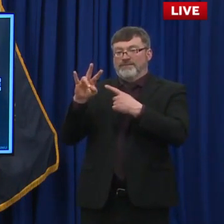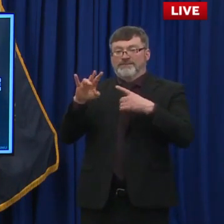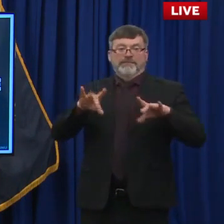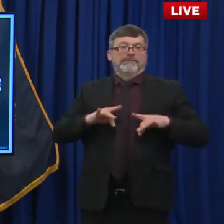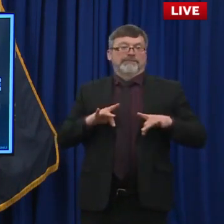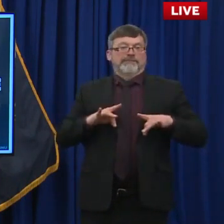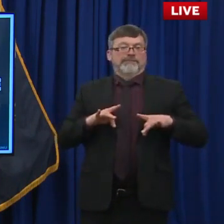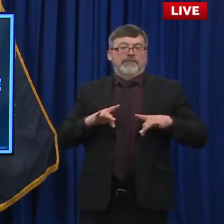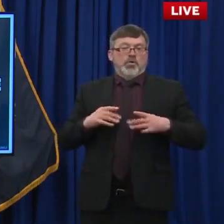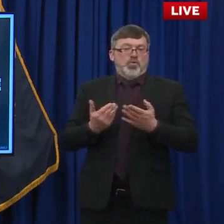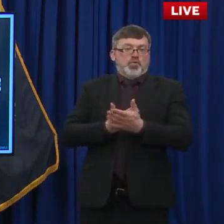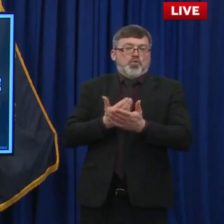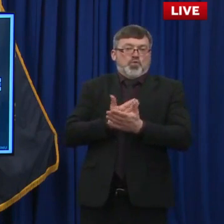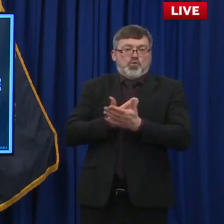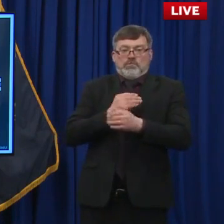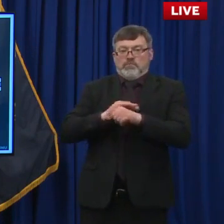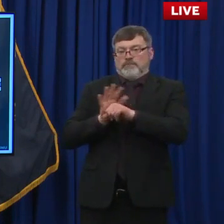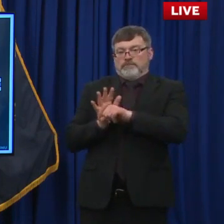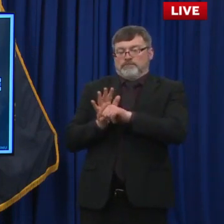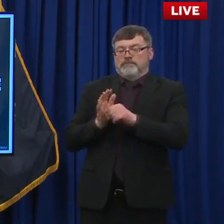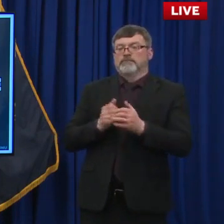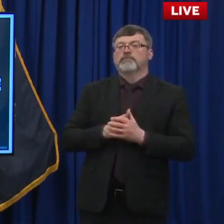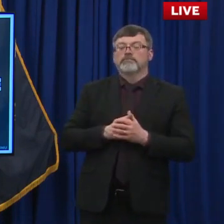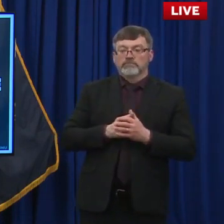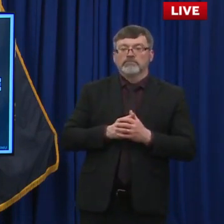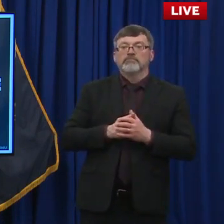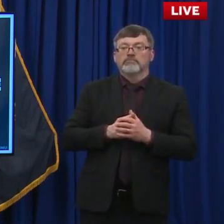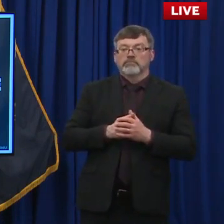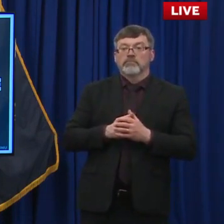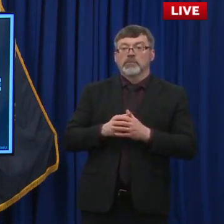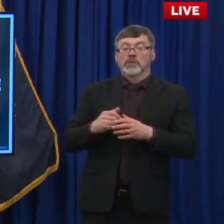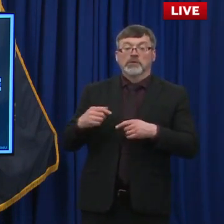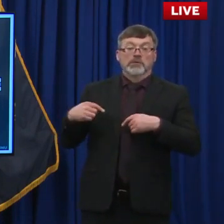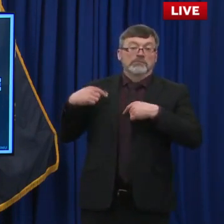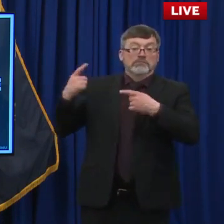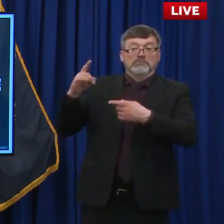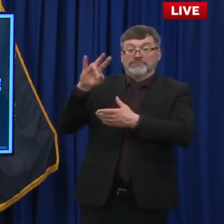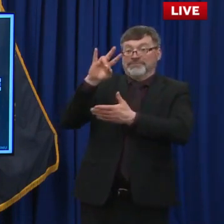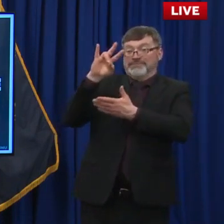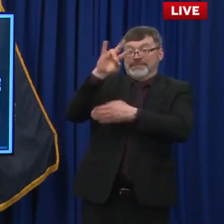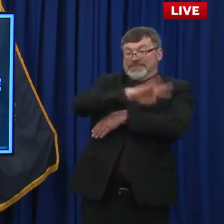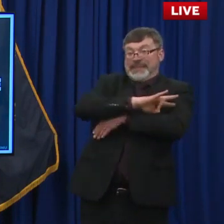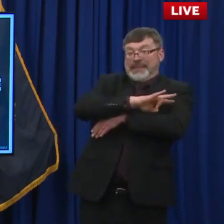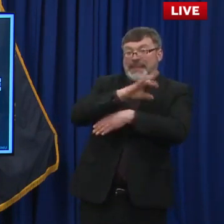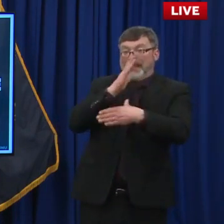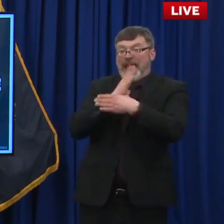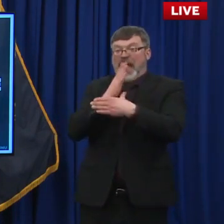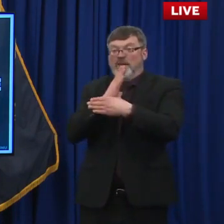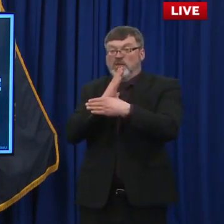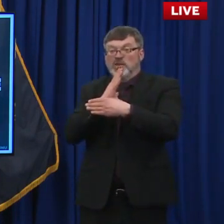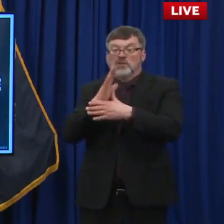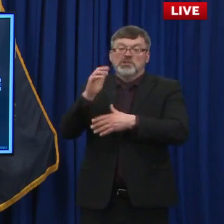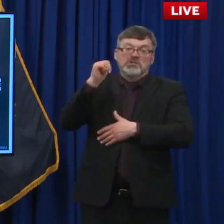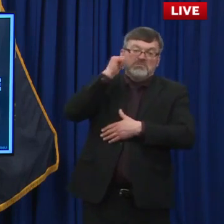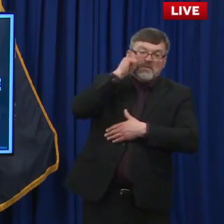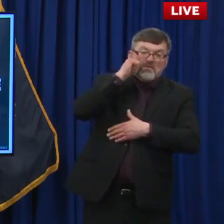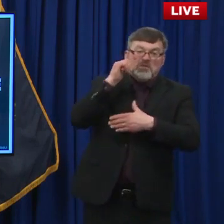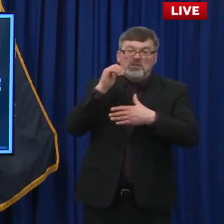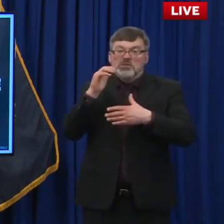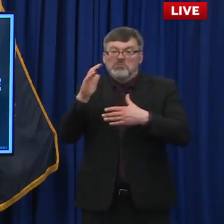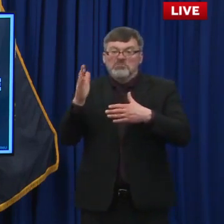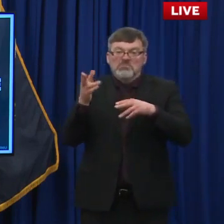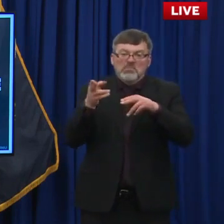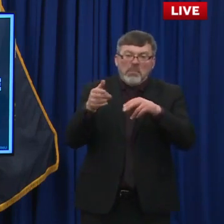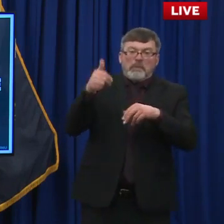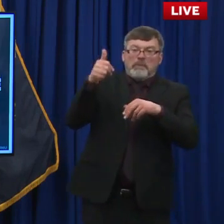uh, in New Hampshire. The average number of new infections per day over the last week has increased slightly, uh, to around 200 and